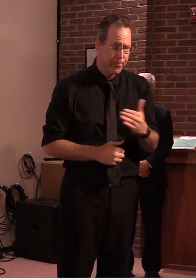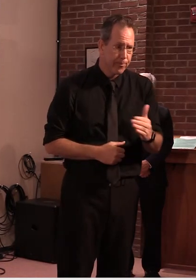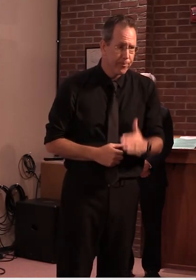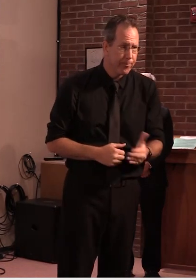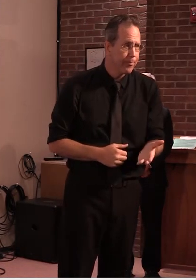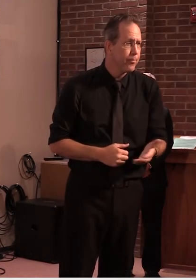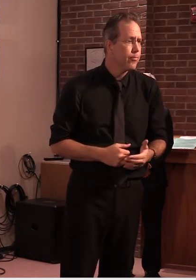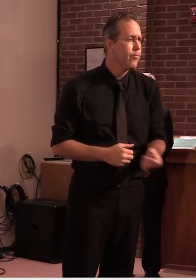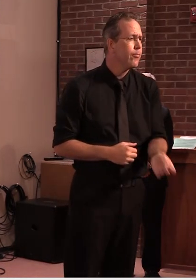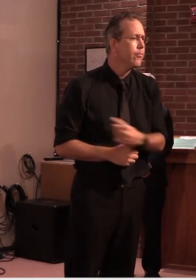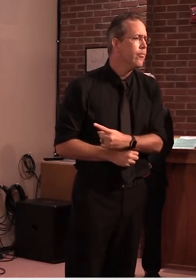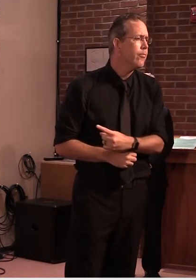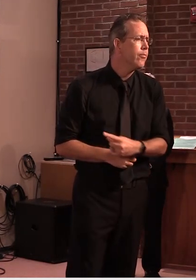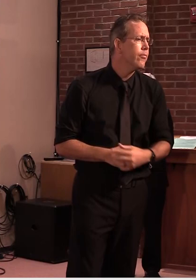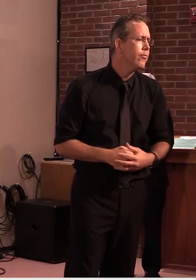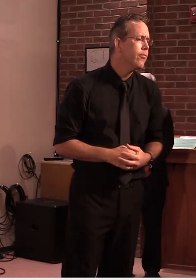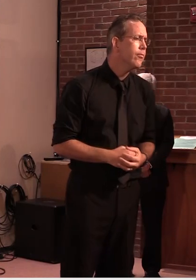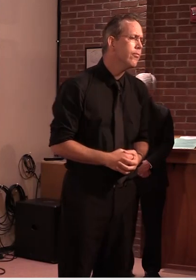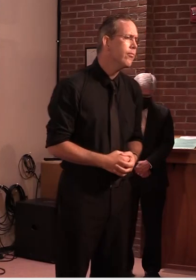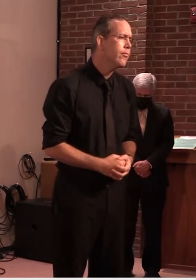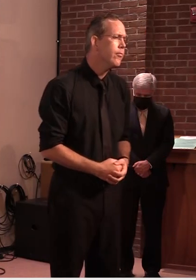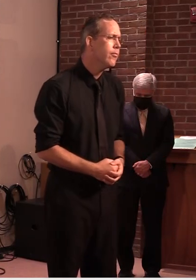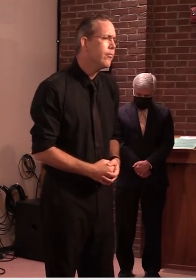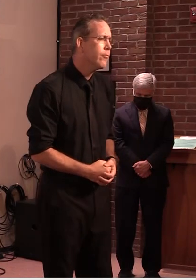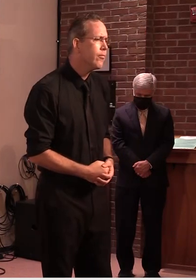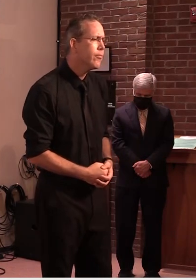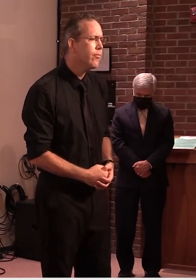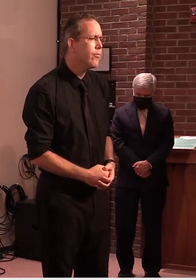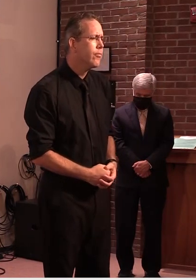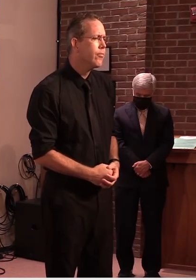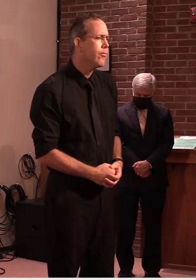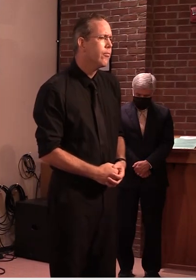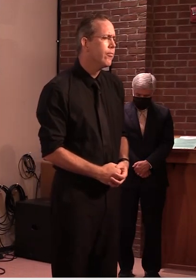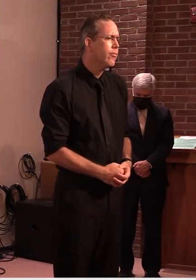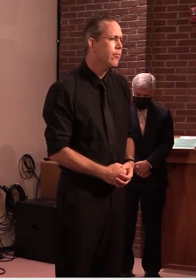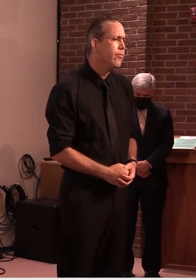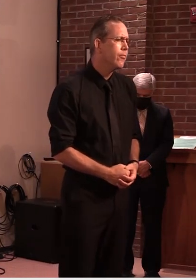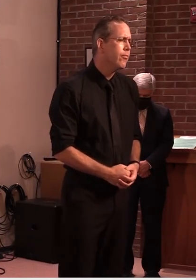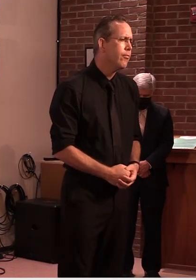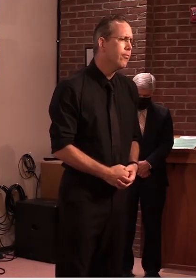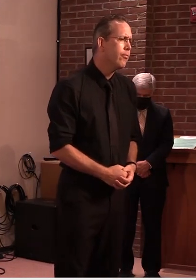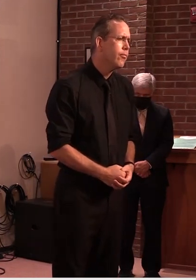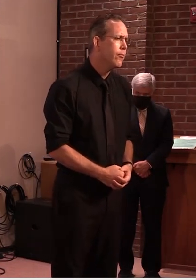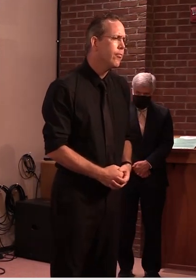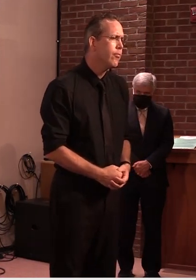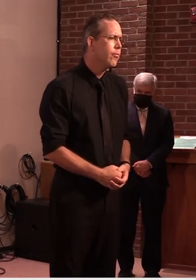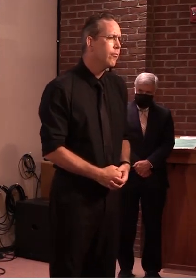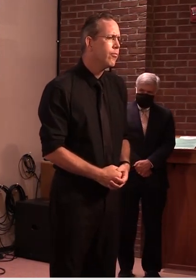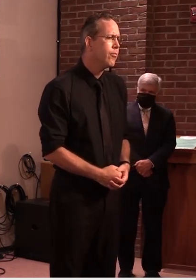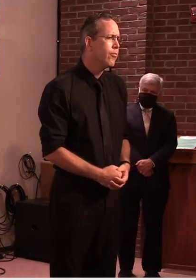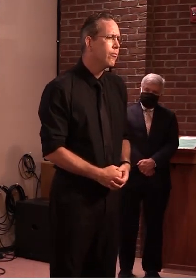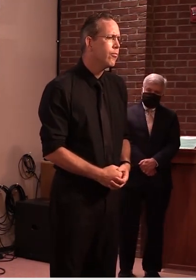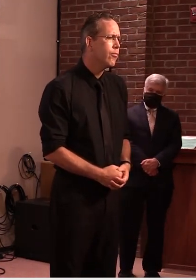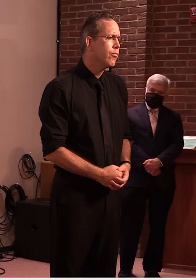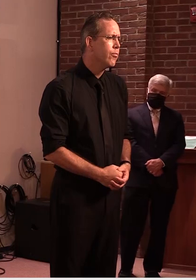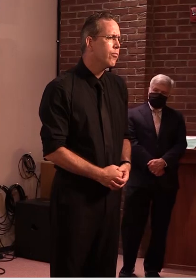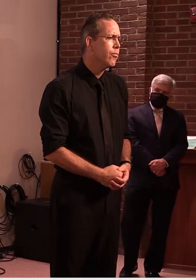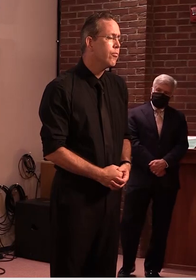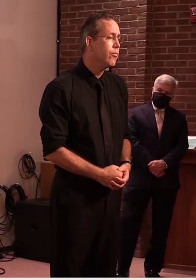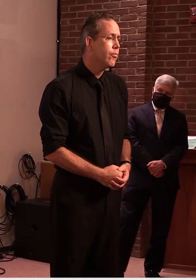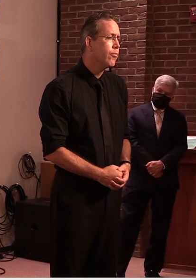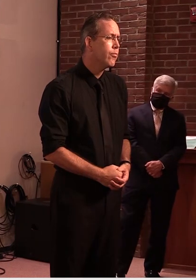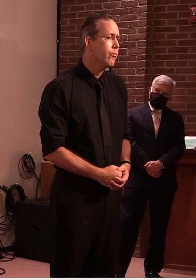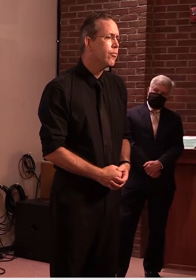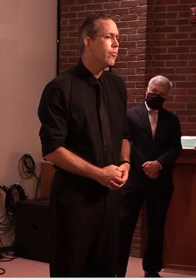senator ash and speaker johnson both committed to delivering the fully funded global warming solutions act to your guests after the